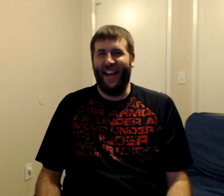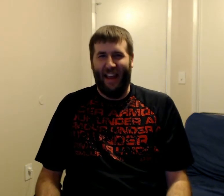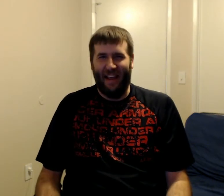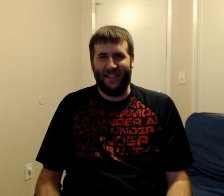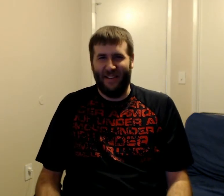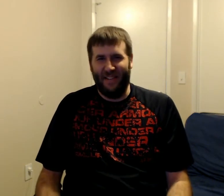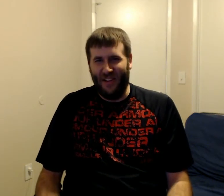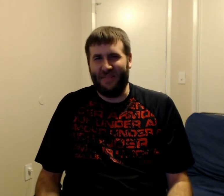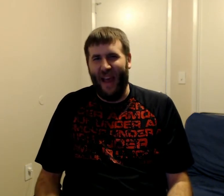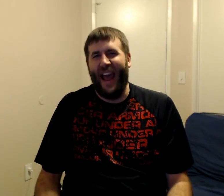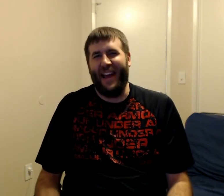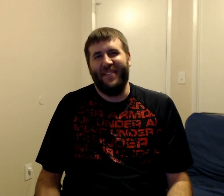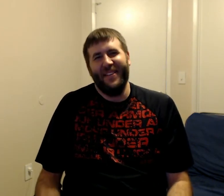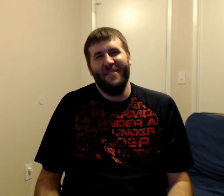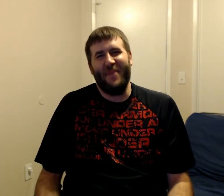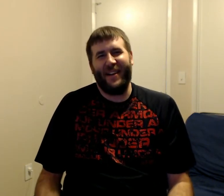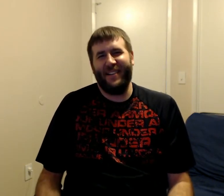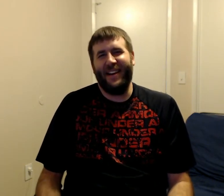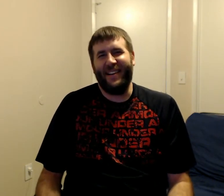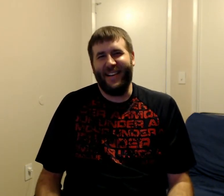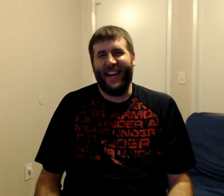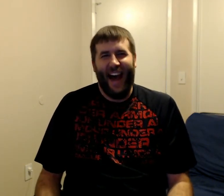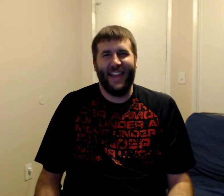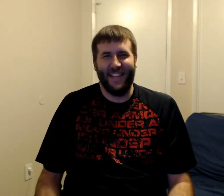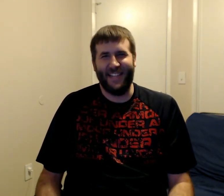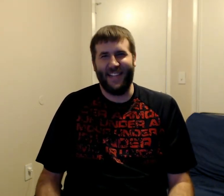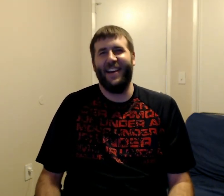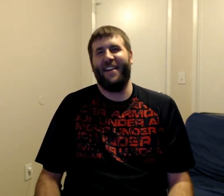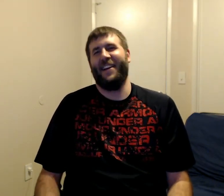looks bad but good god this is hilarious